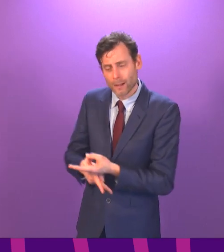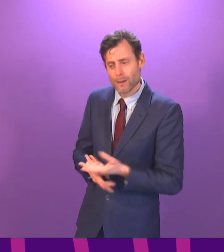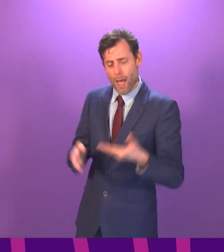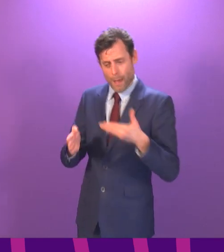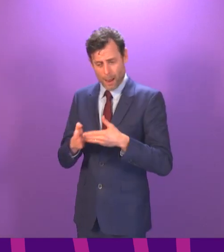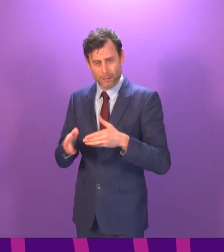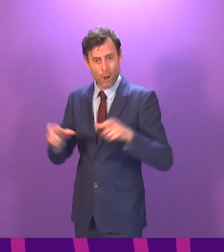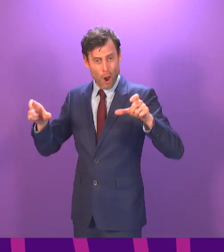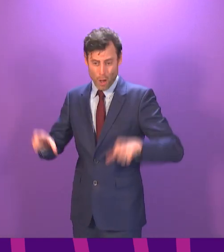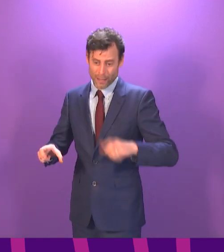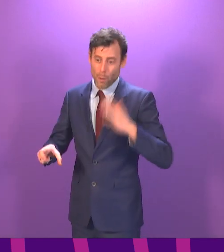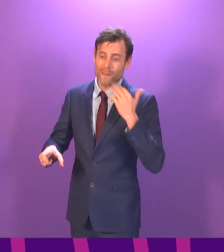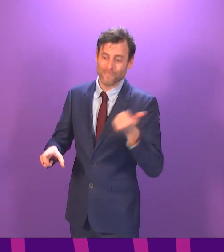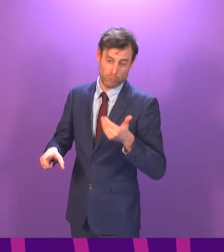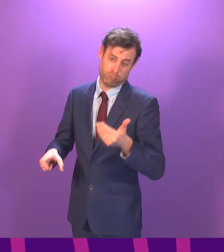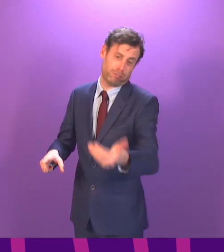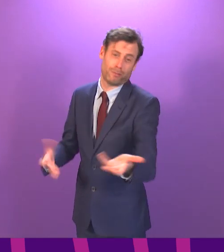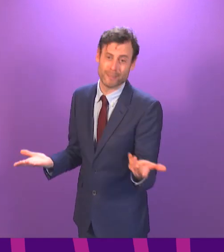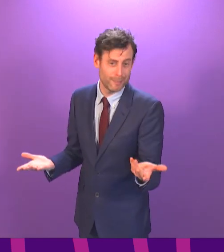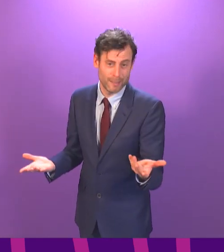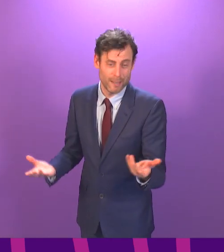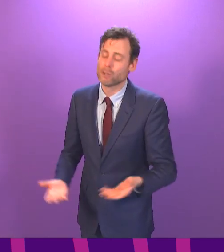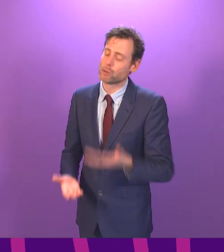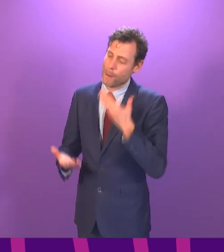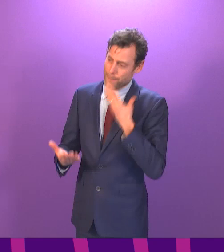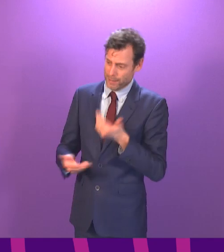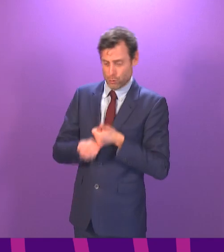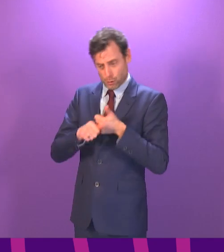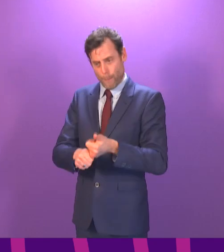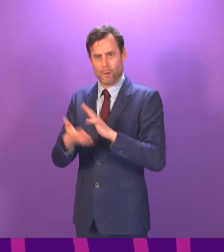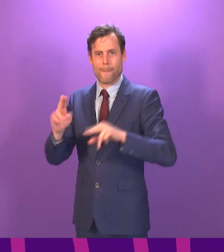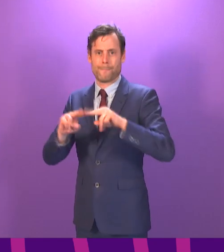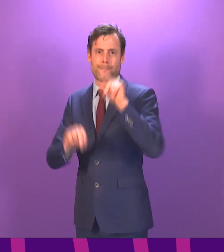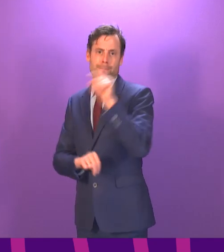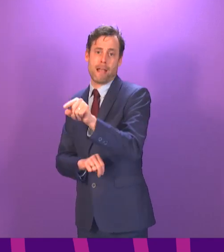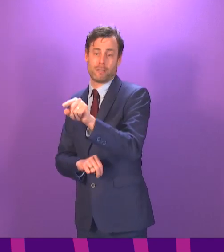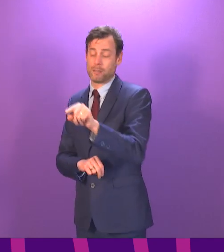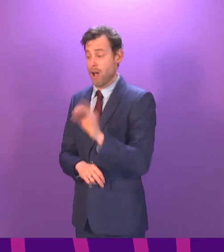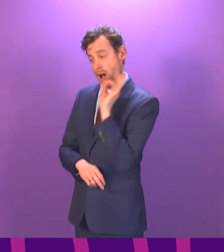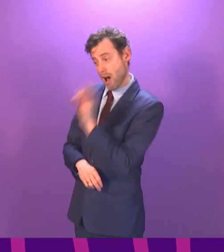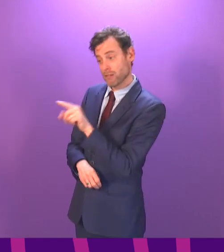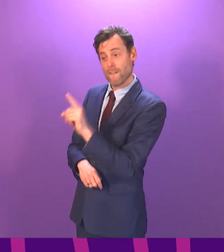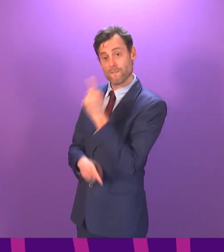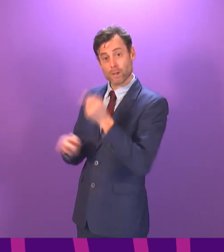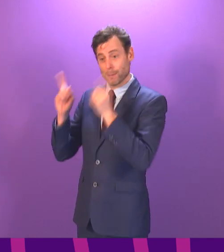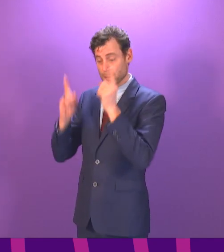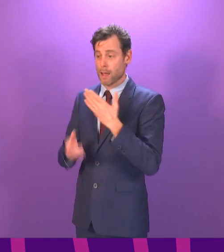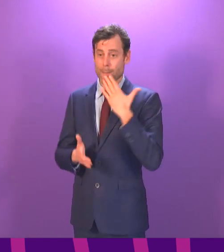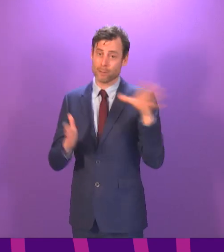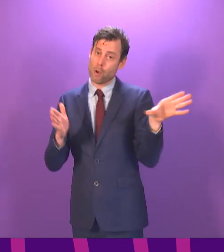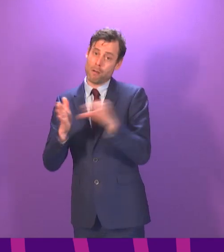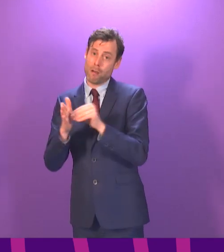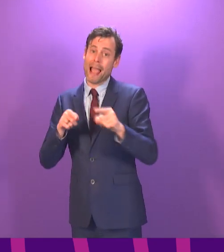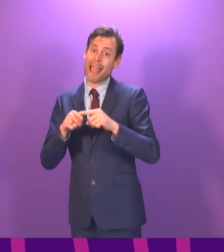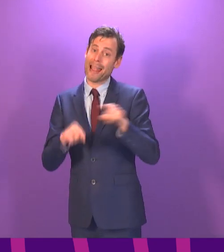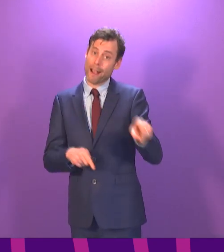give these mums and dads a bit of hope and the society of their peers. So can I ask, will the First Minister now follow England and allow these